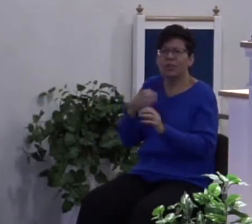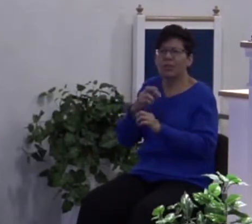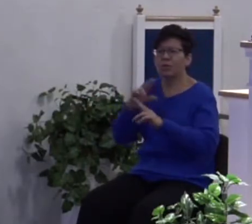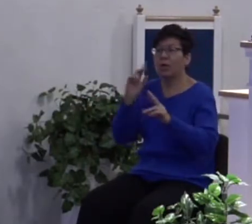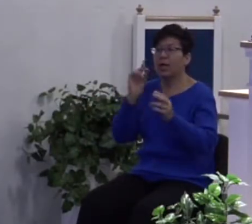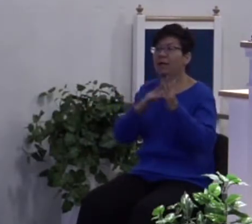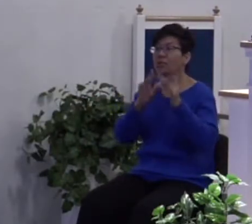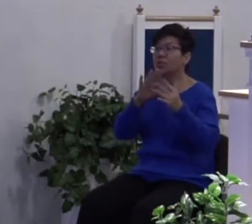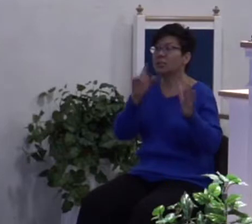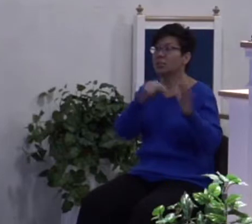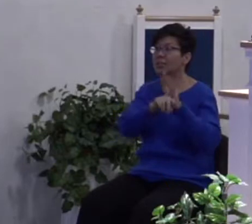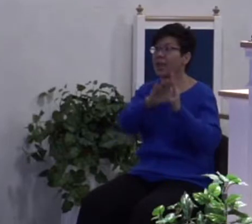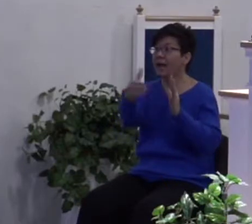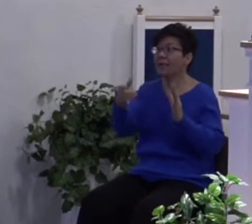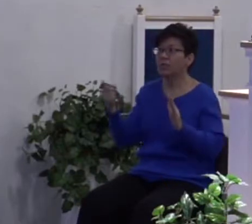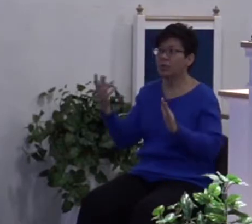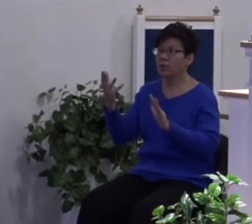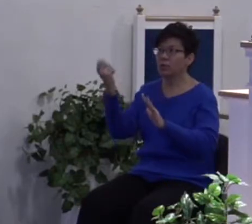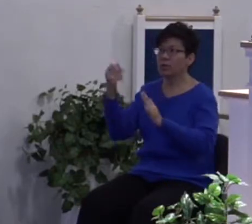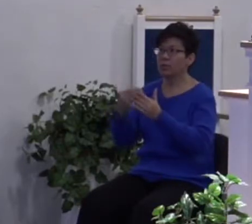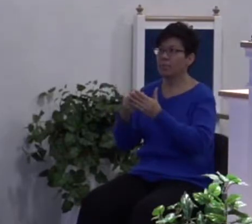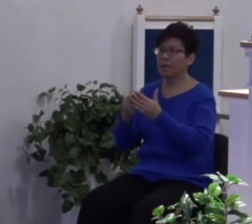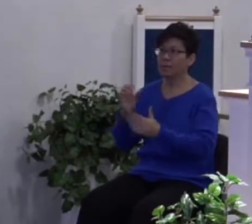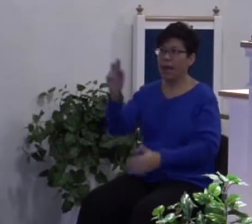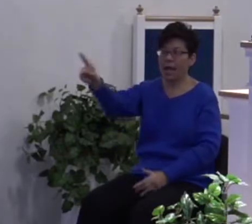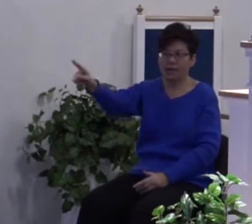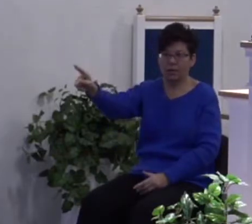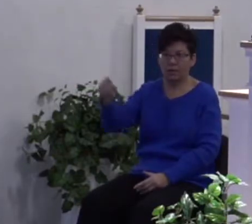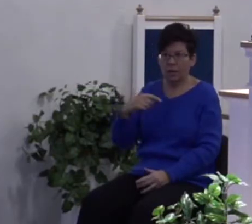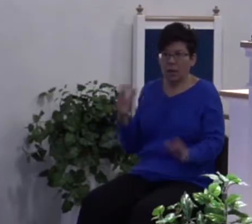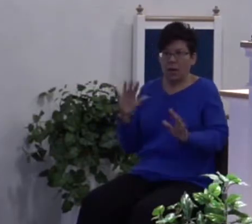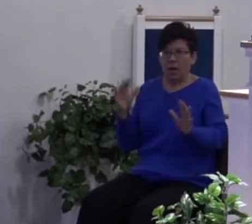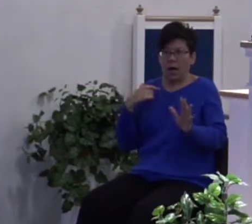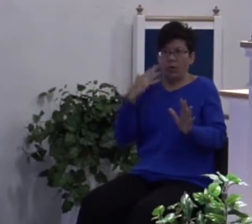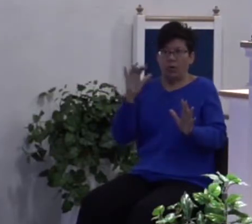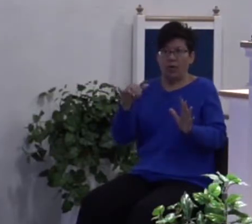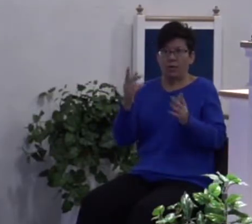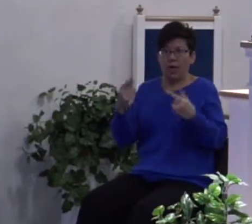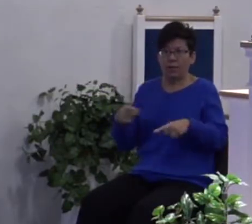put to death. That's why he took the money back. I didn't mean for all this to happen. I just wanted some free money.